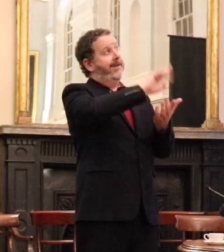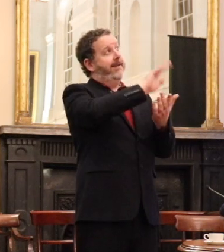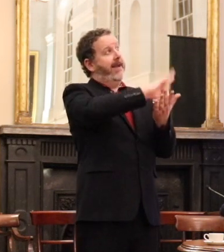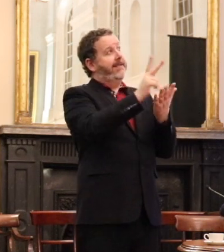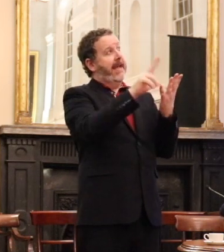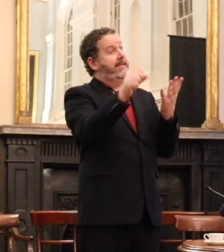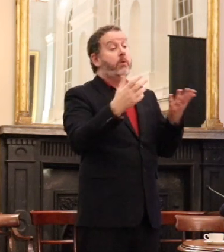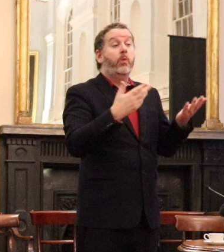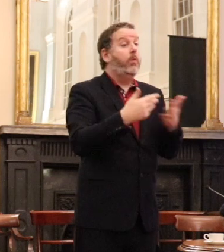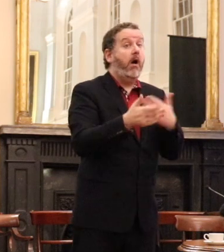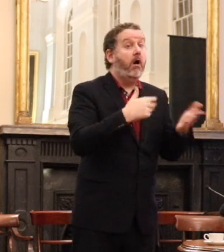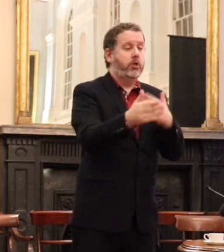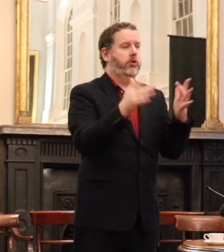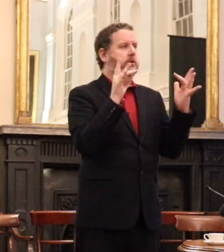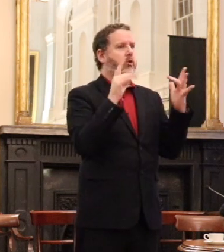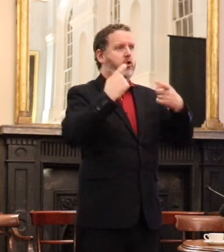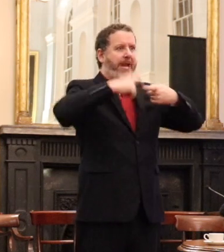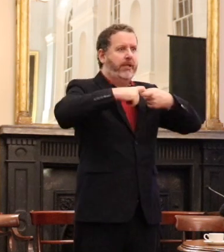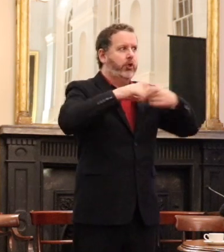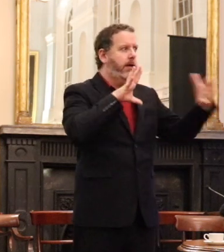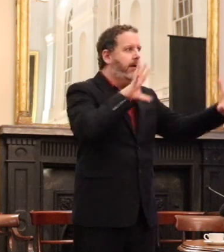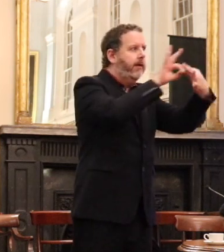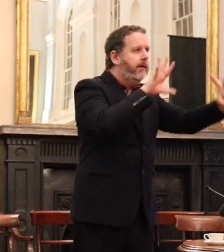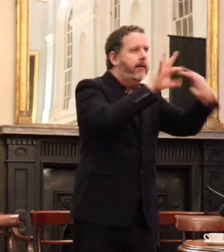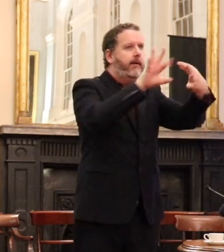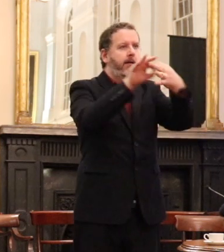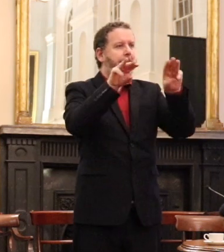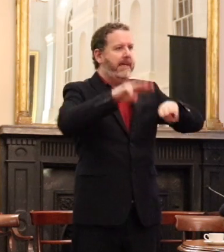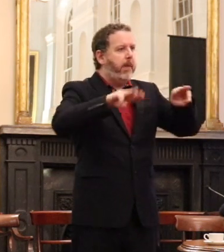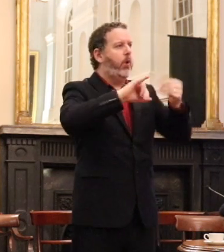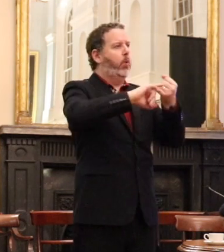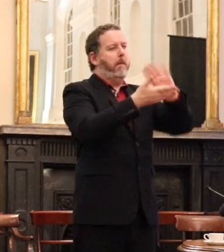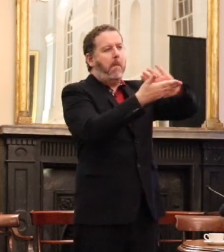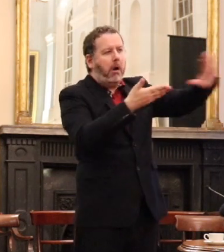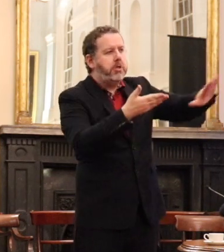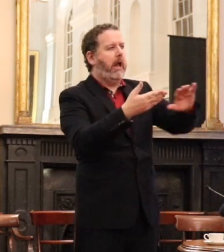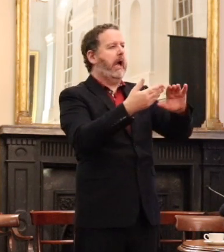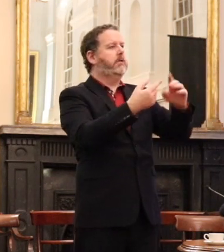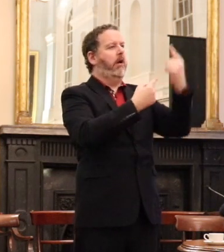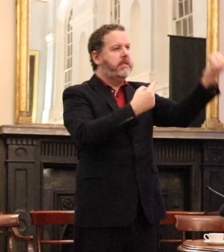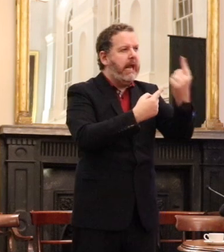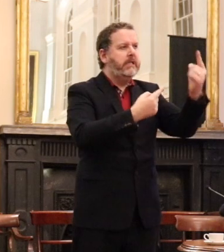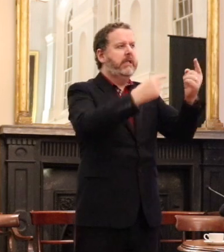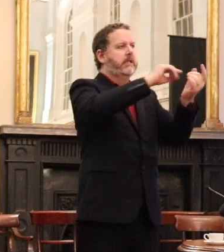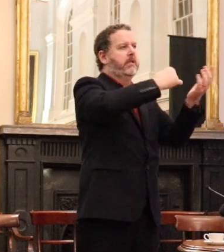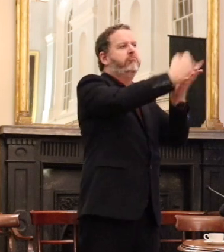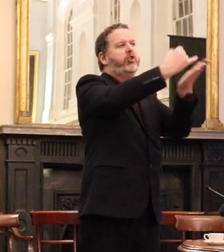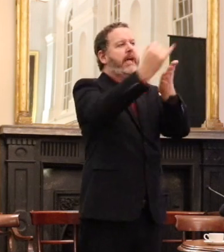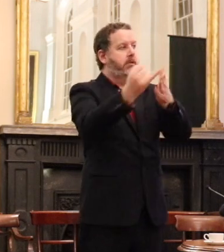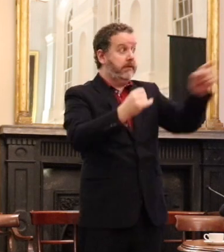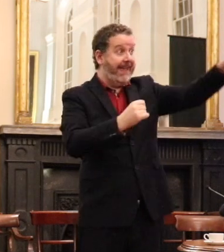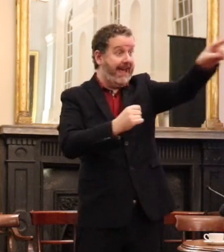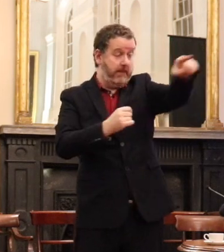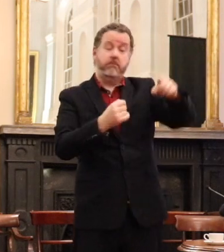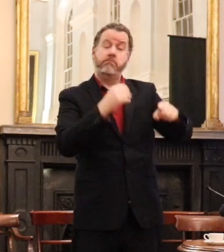the importance of connection with people you feel marginalized. You can never underestimate the importance of listening to people